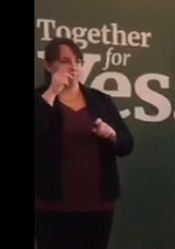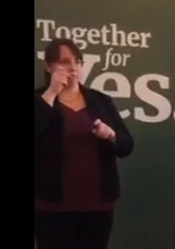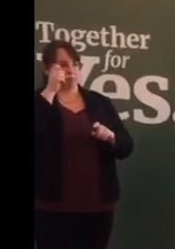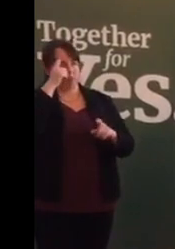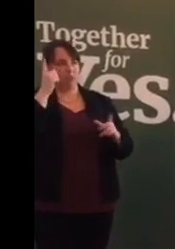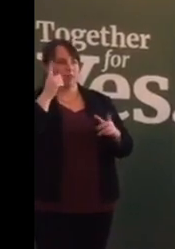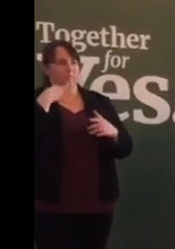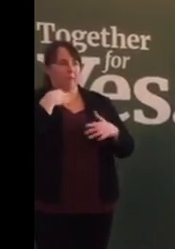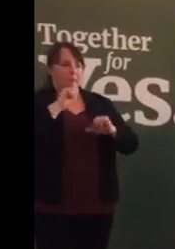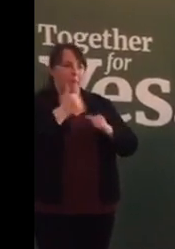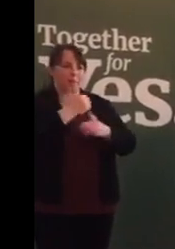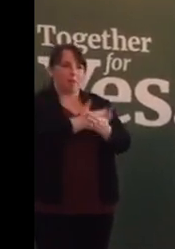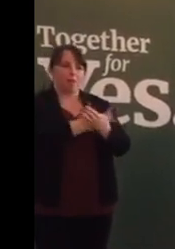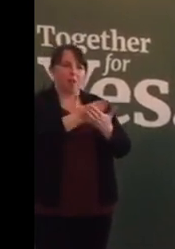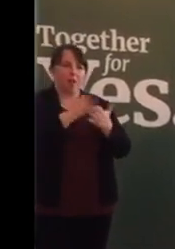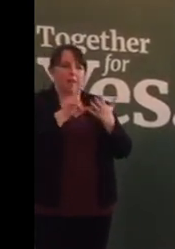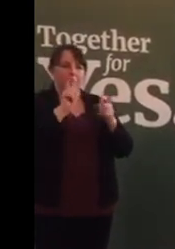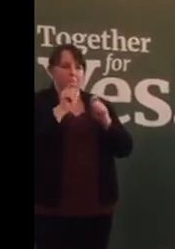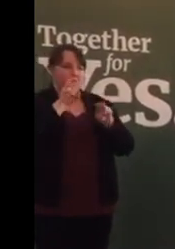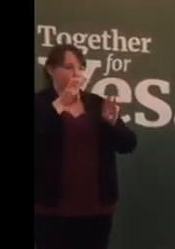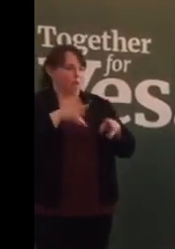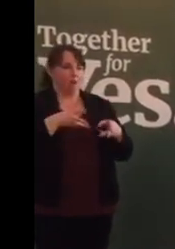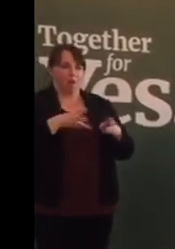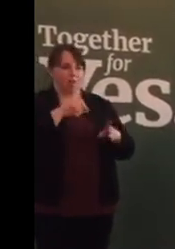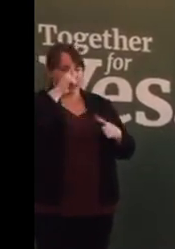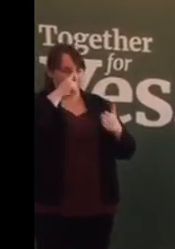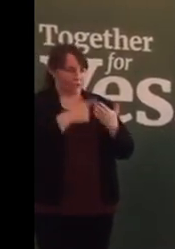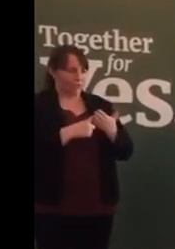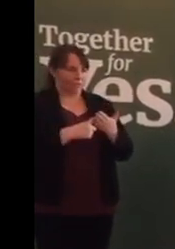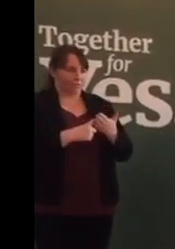8th Amendment is the wrong road to take.